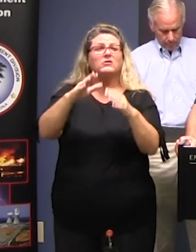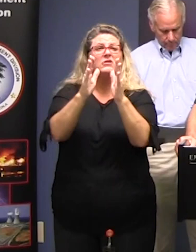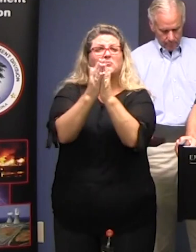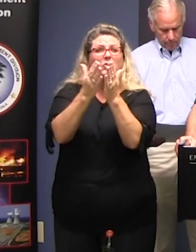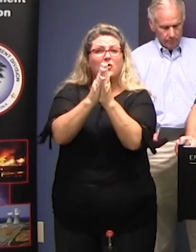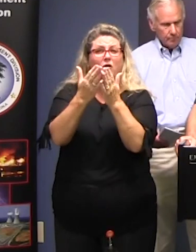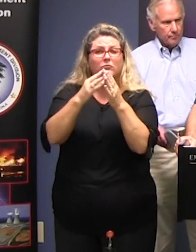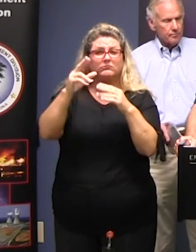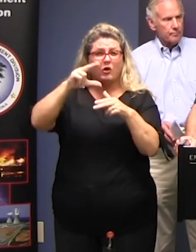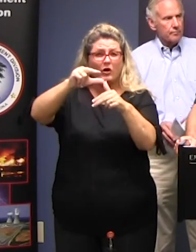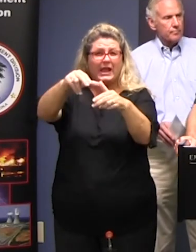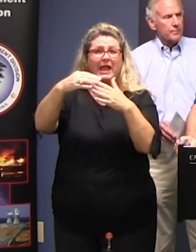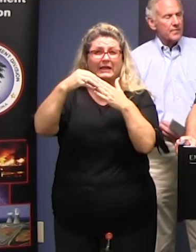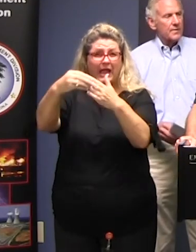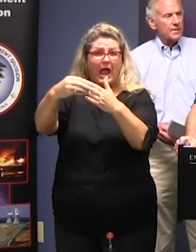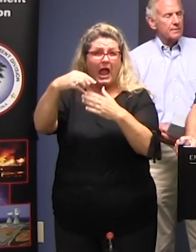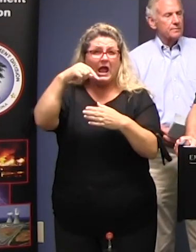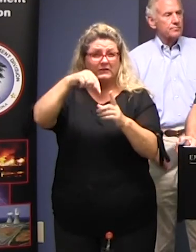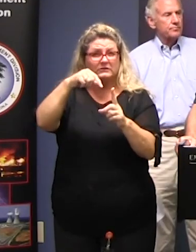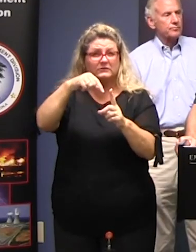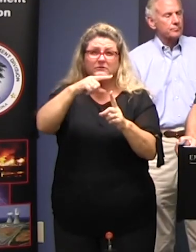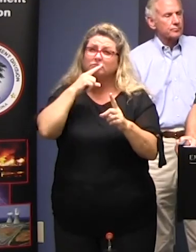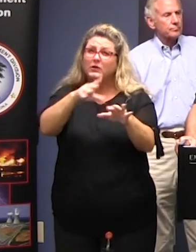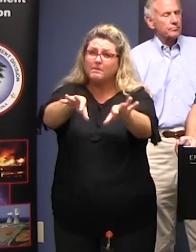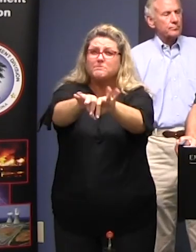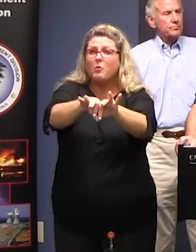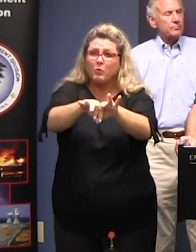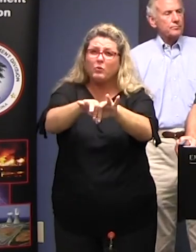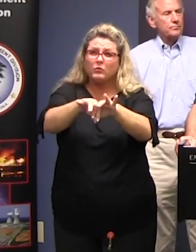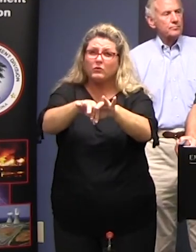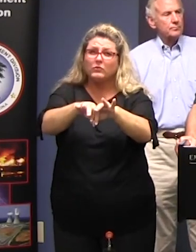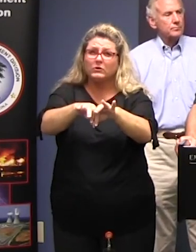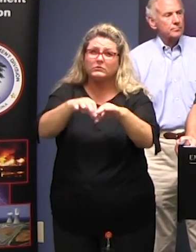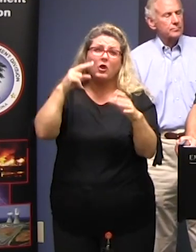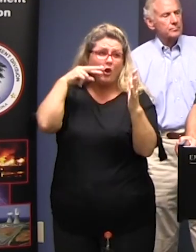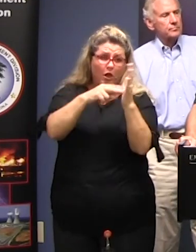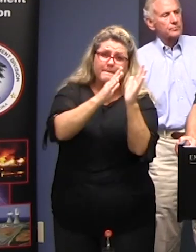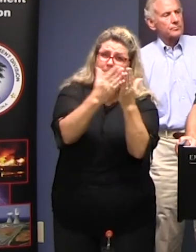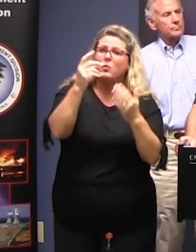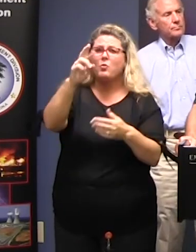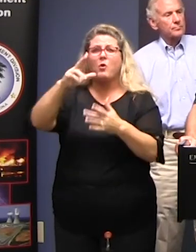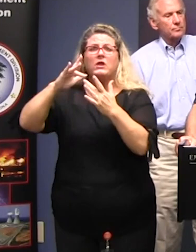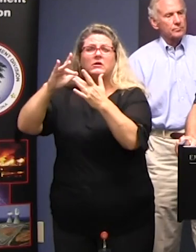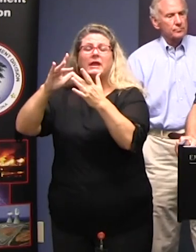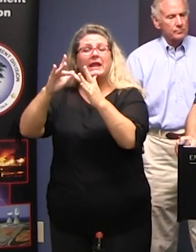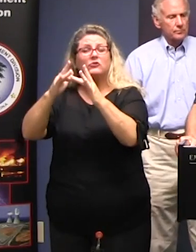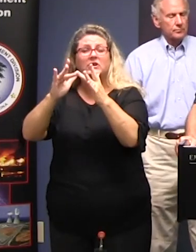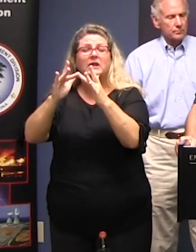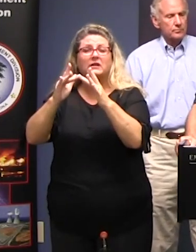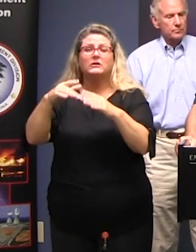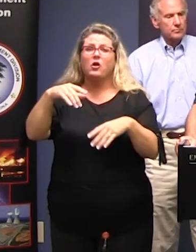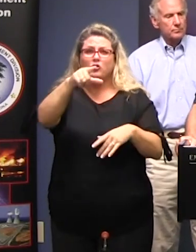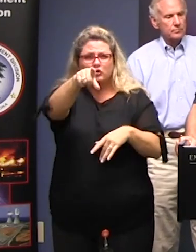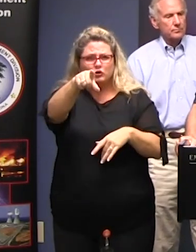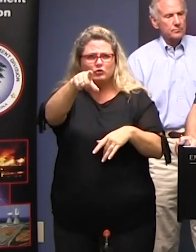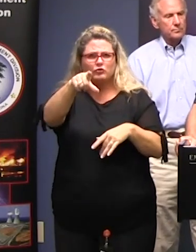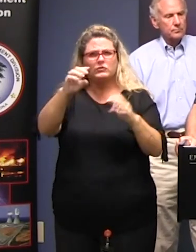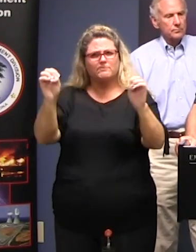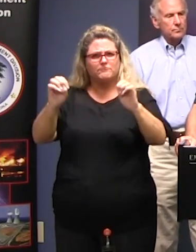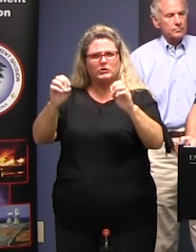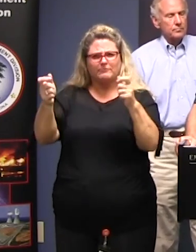and how important that is is that we ask everybody in South Carolina all the citizens to be their own personal emergency manager